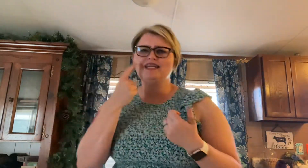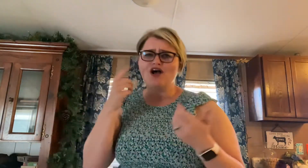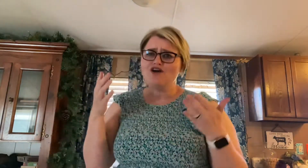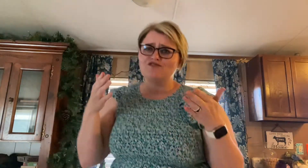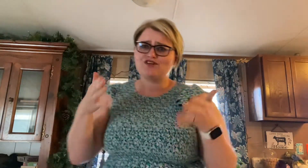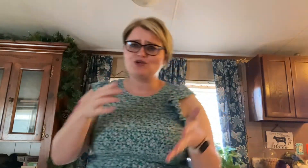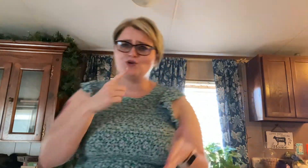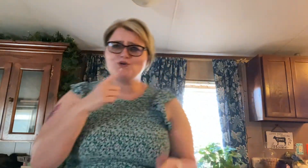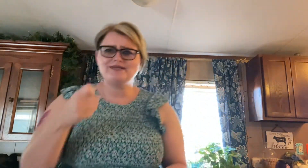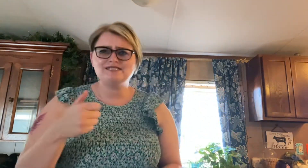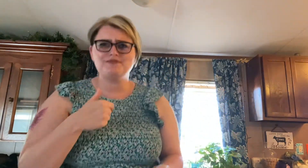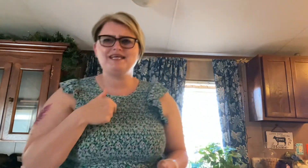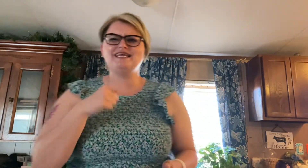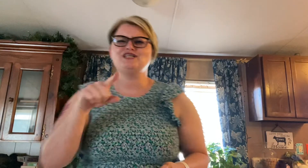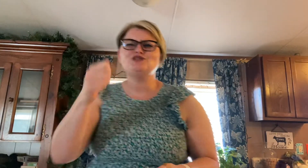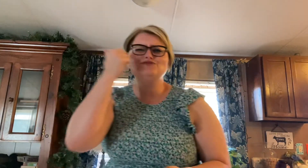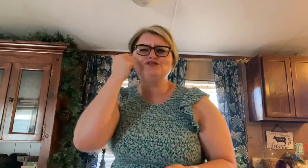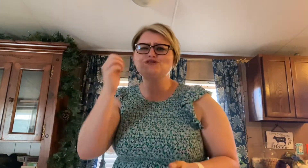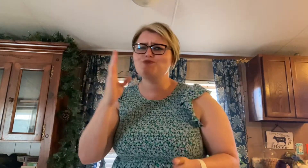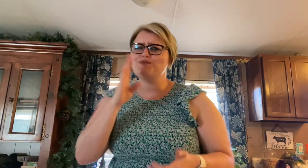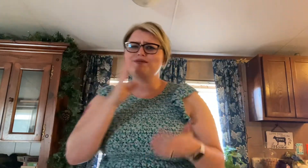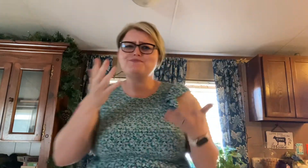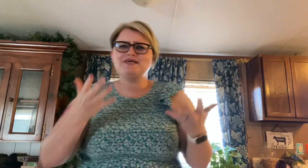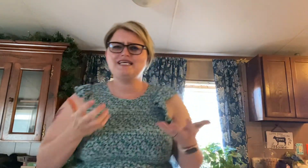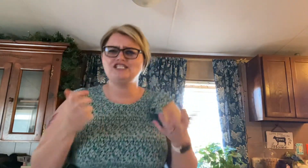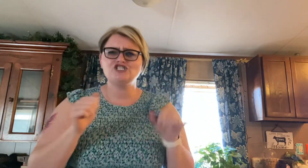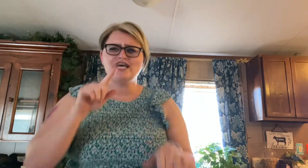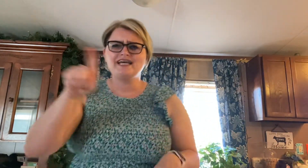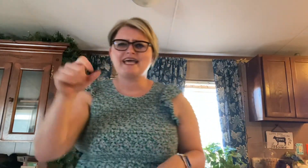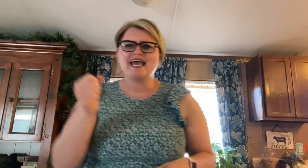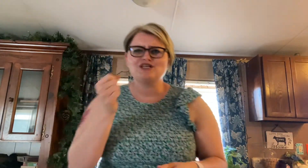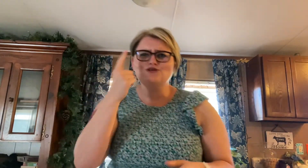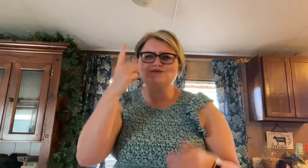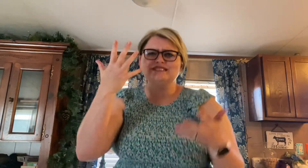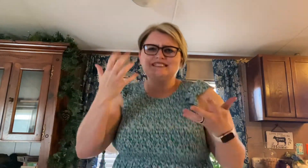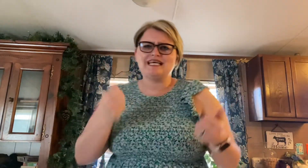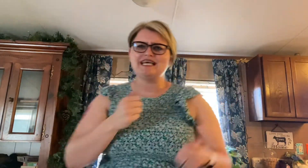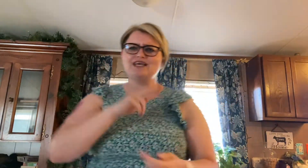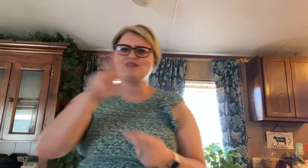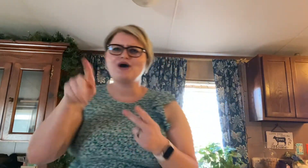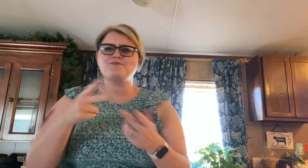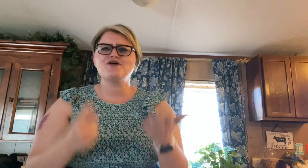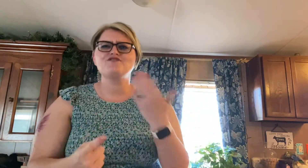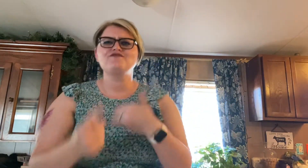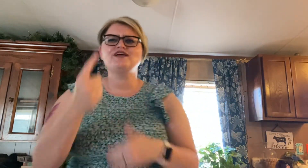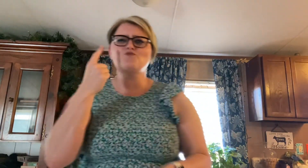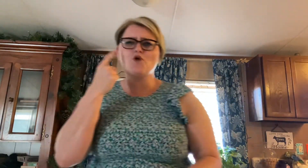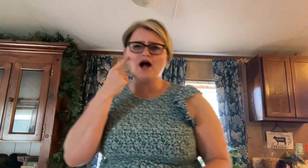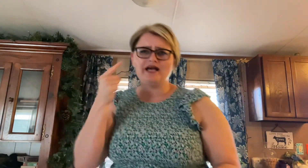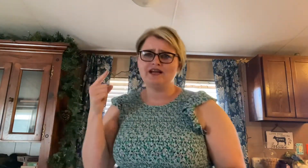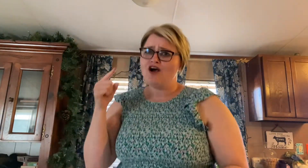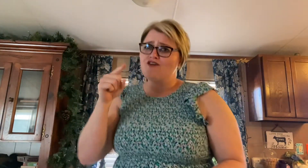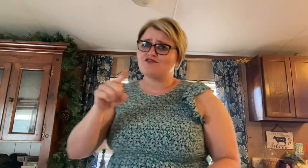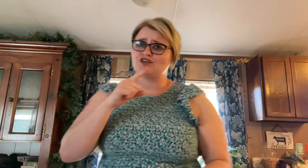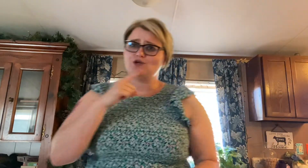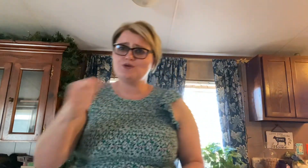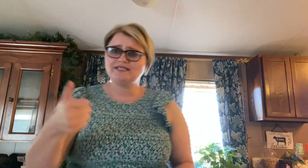For you is me, you stupid bitch Can't use me, the perfect one For you is